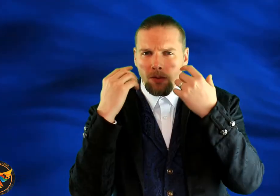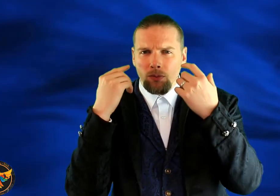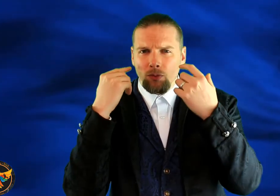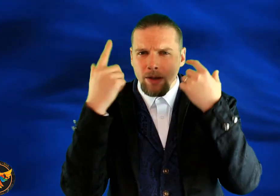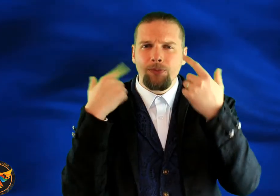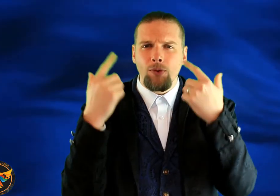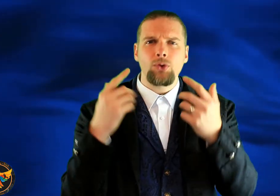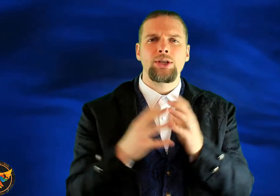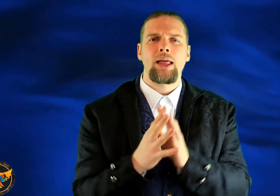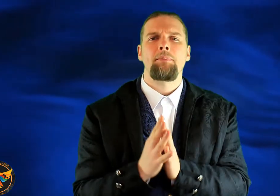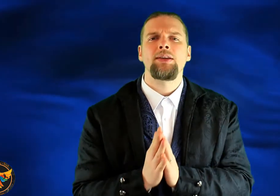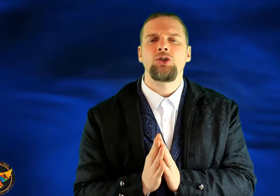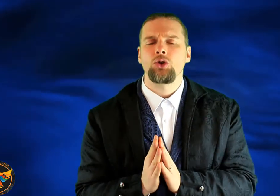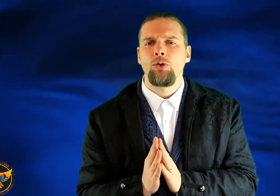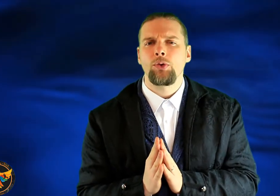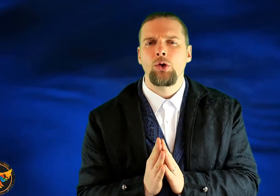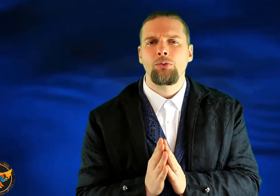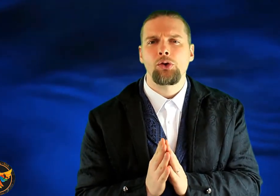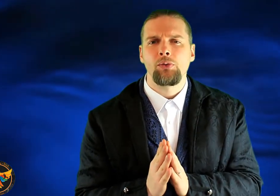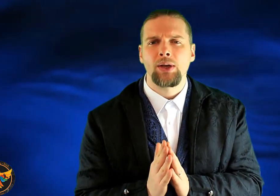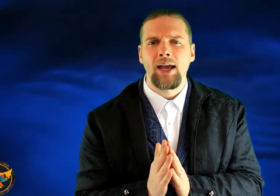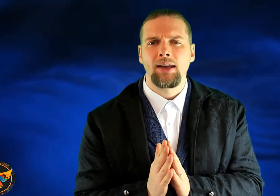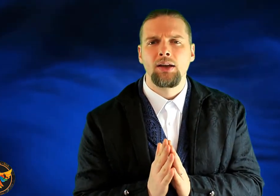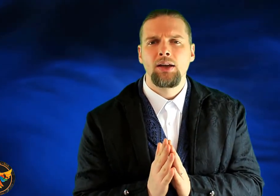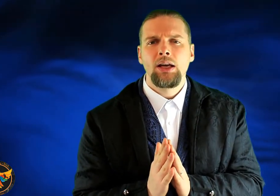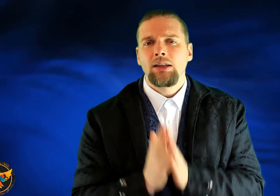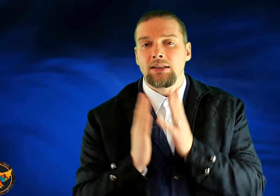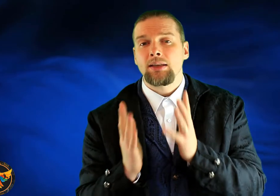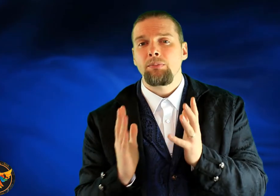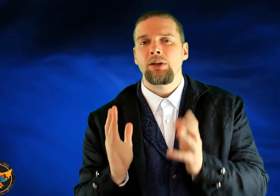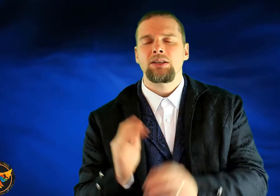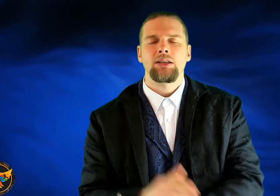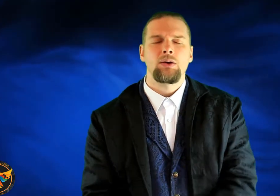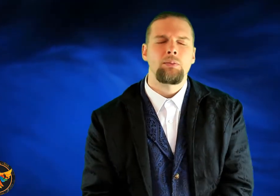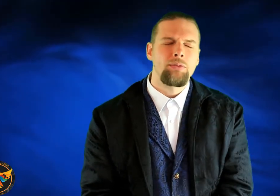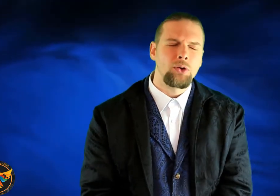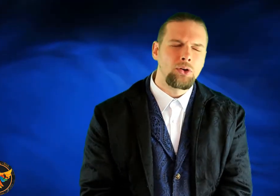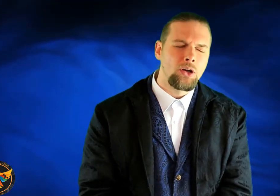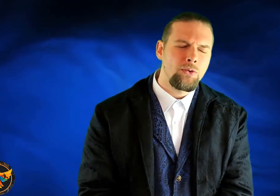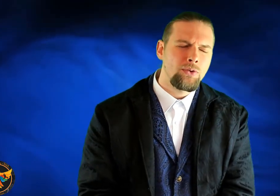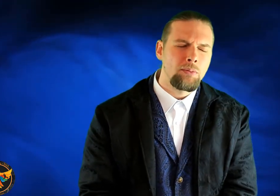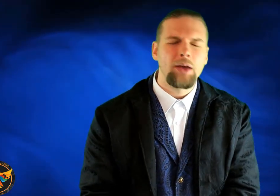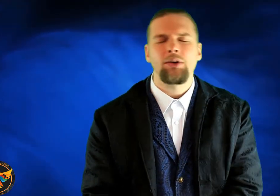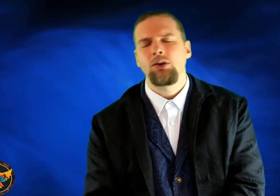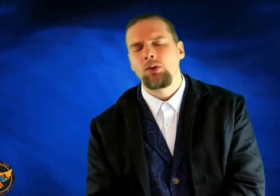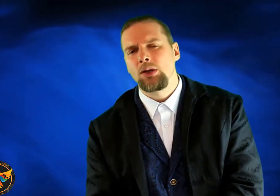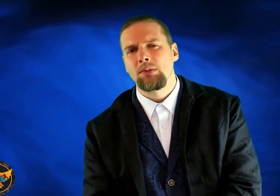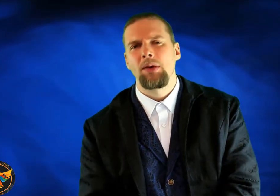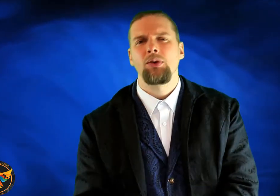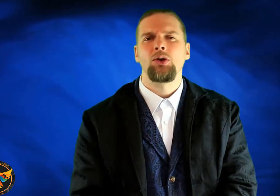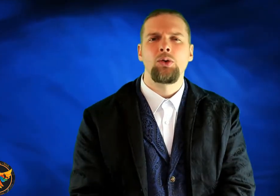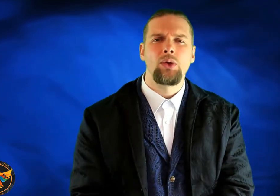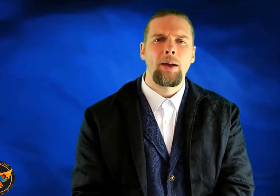up reinforcing that message over and over and over again that simply says, oh, I'm never good enough. I'm never going to do this. I'm never going to do that.